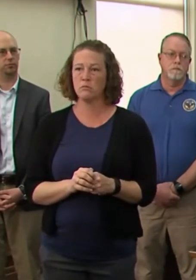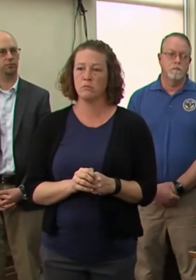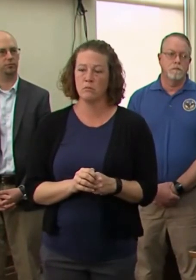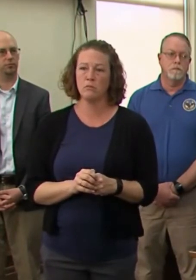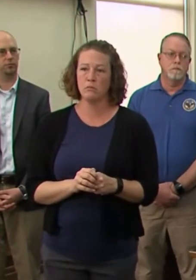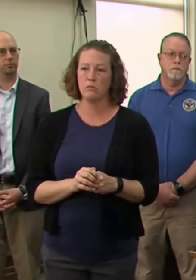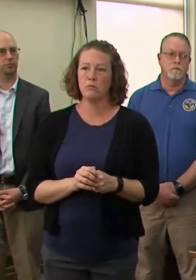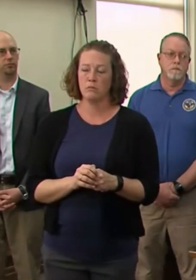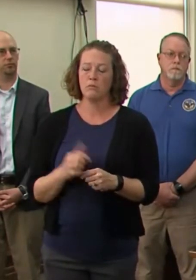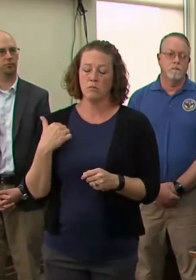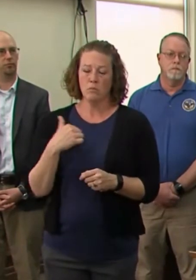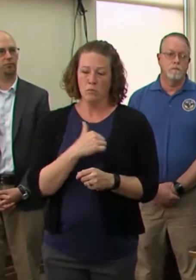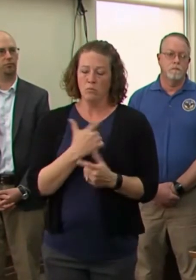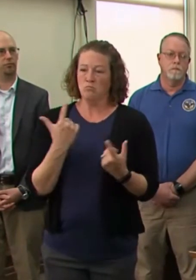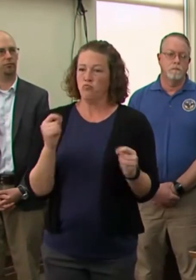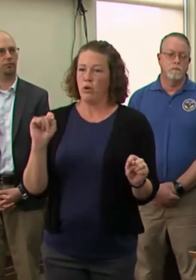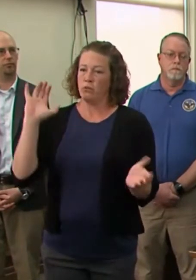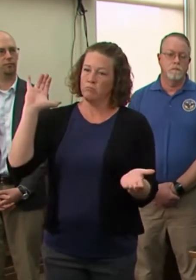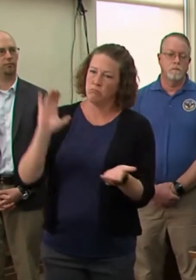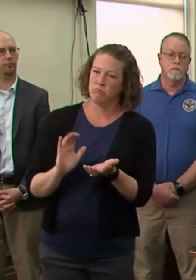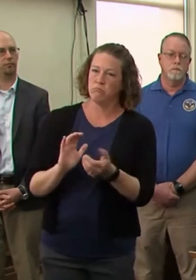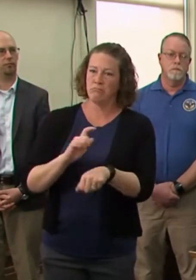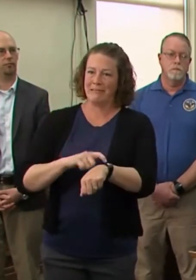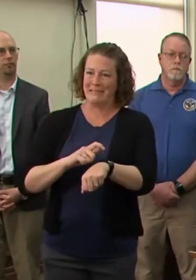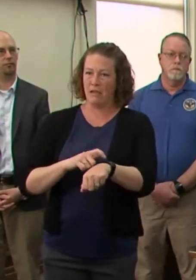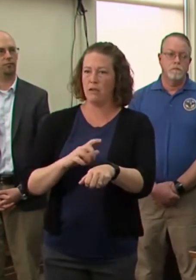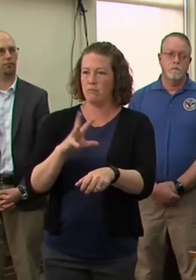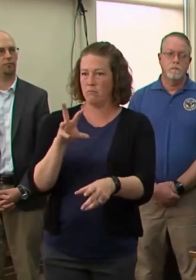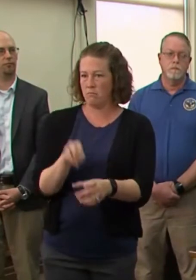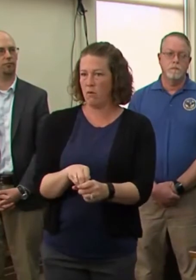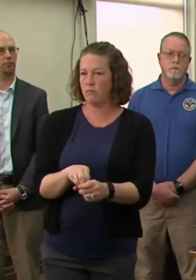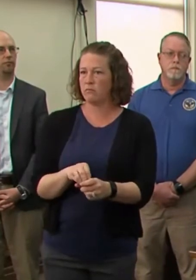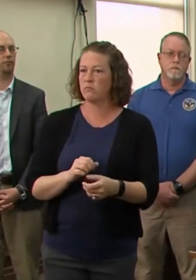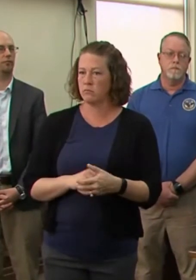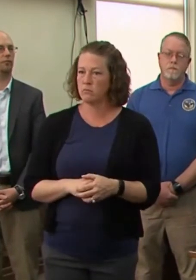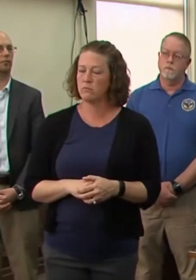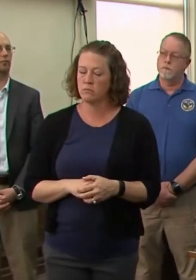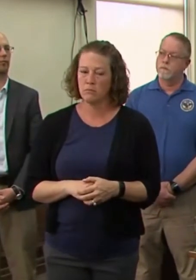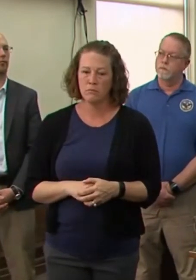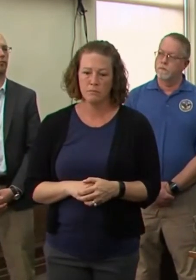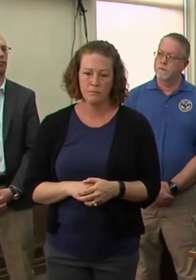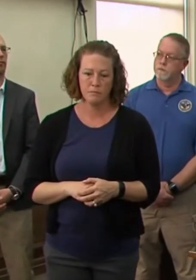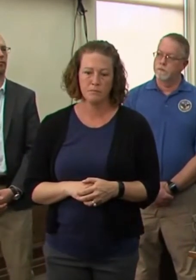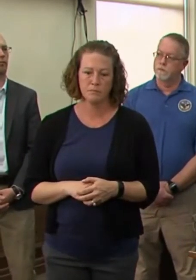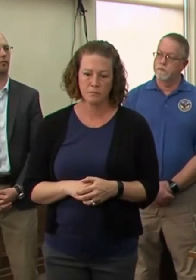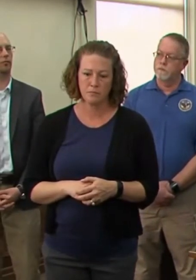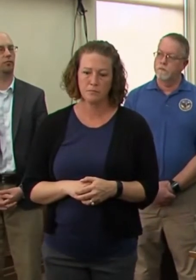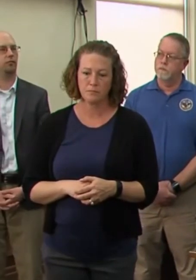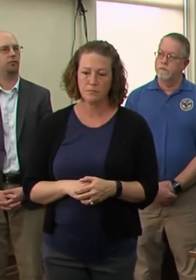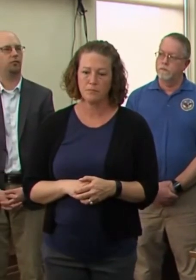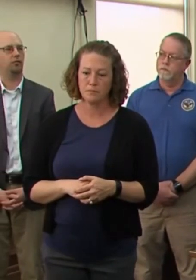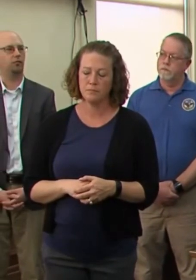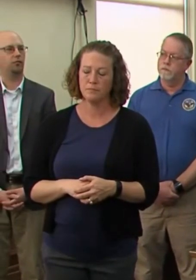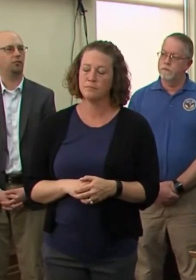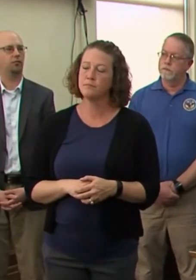bureaucracy here so that we can deliver unemployment. We've also, just to point out, you know, this is, as you can imagine,